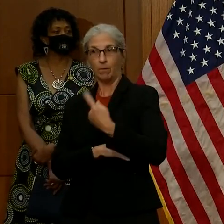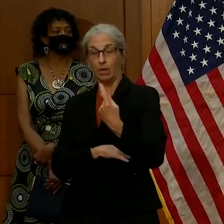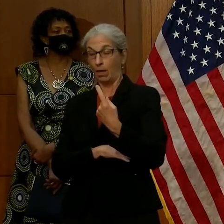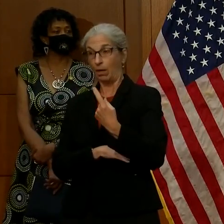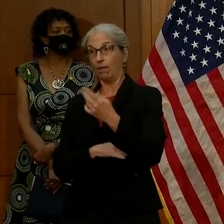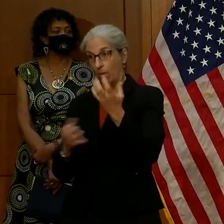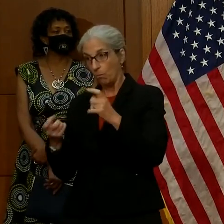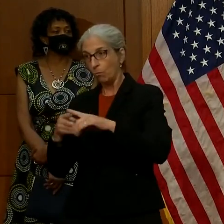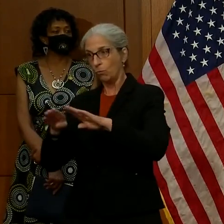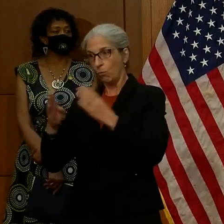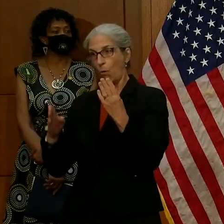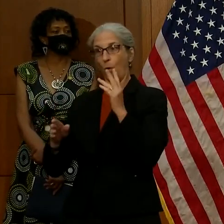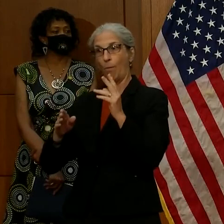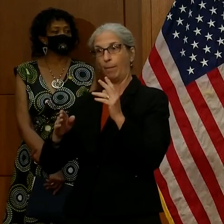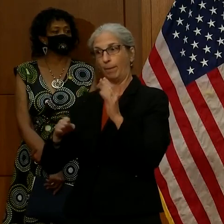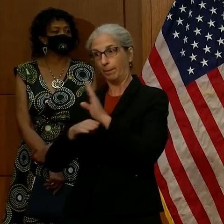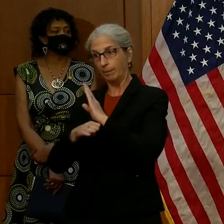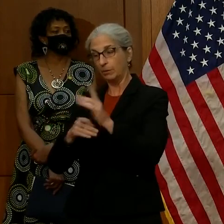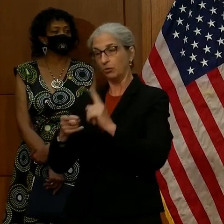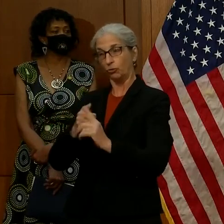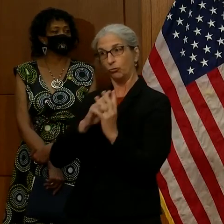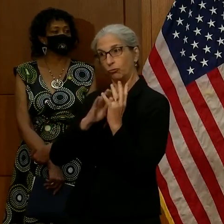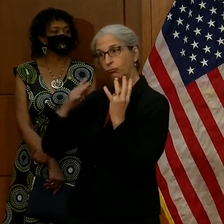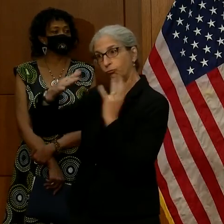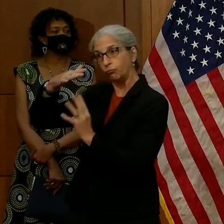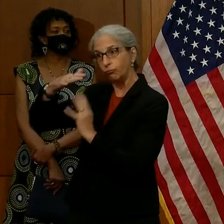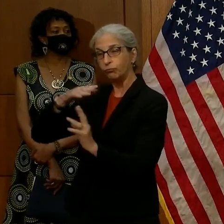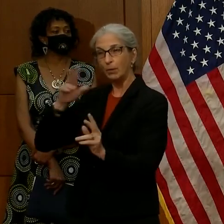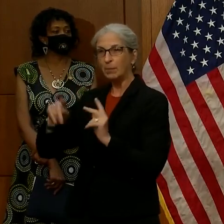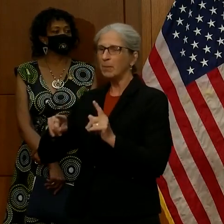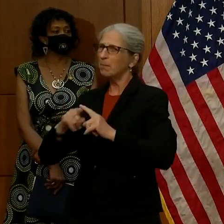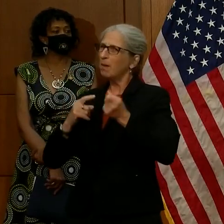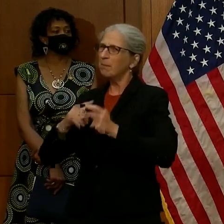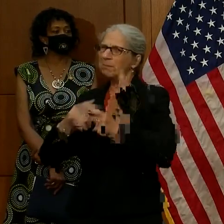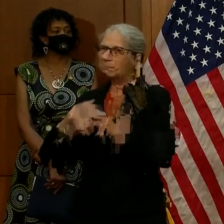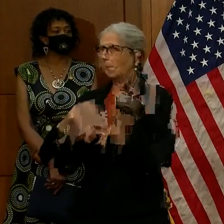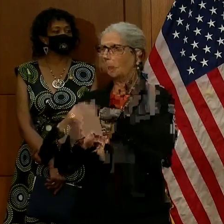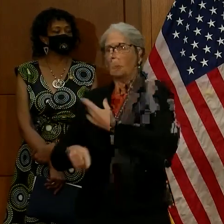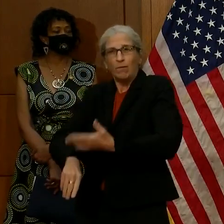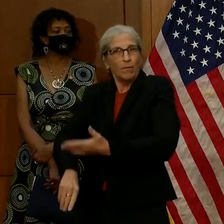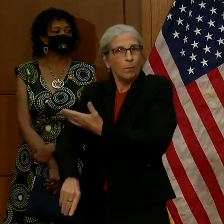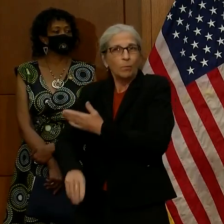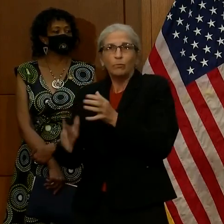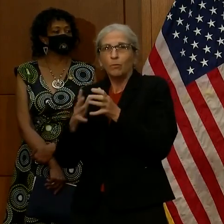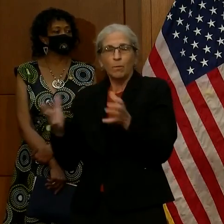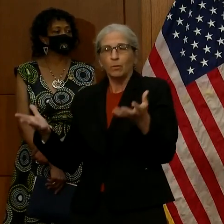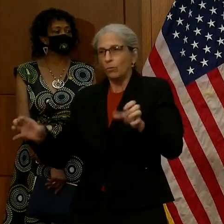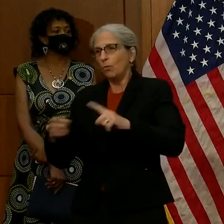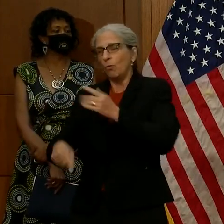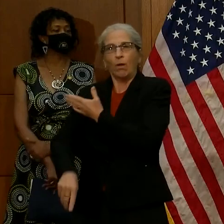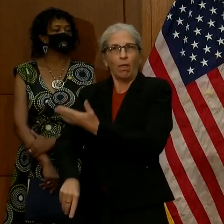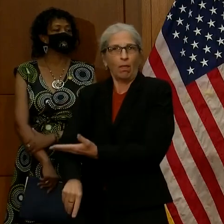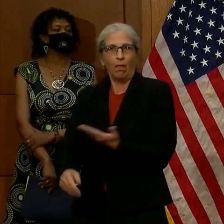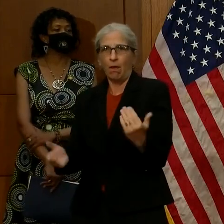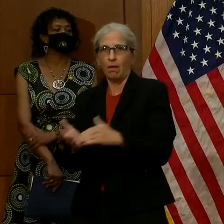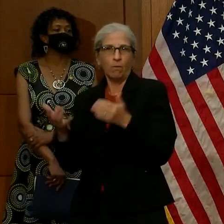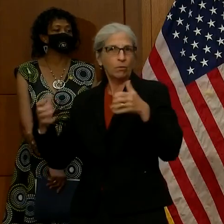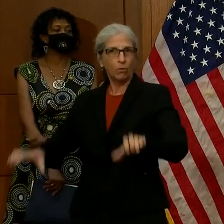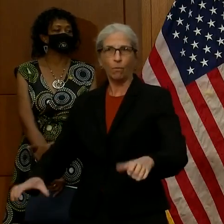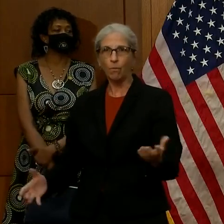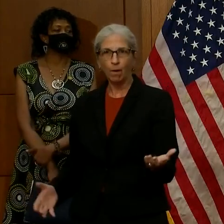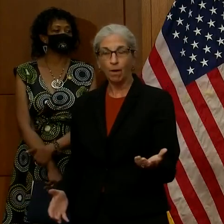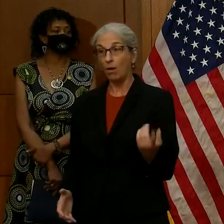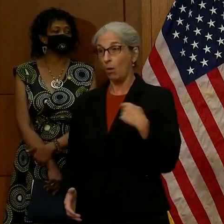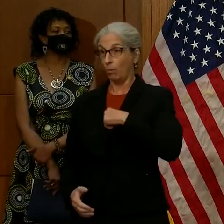And I would just emphasize the spikes in cases that we saw after Memorial Day and July the